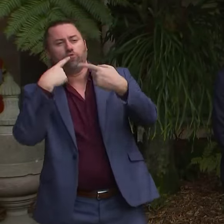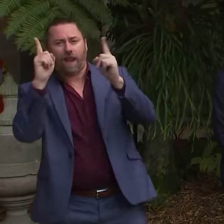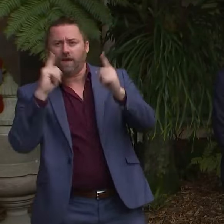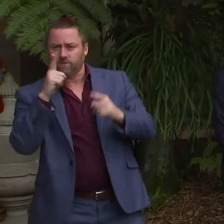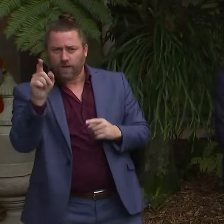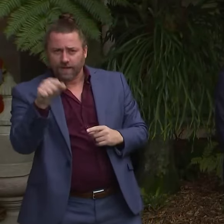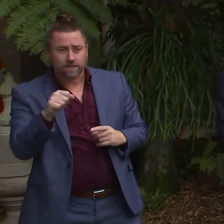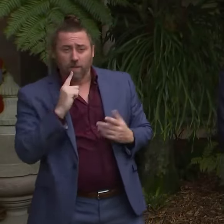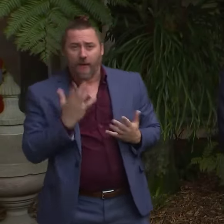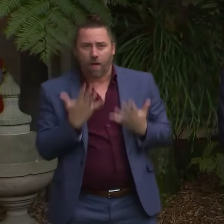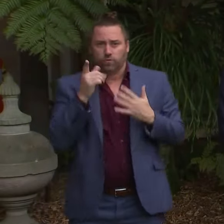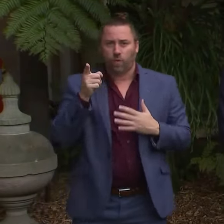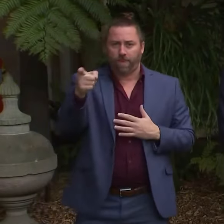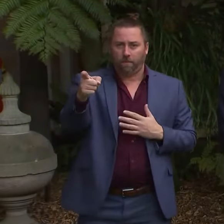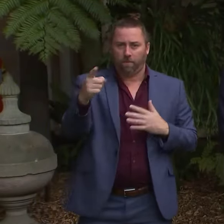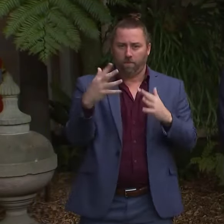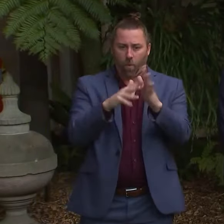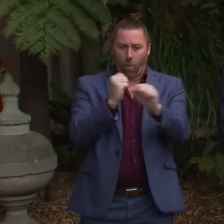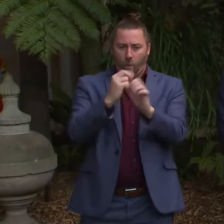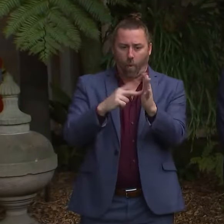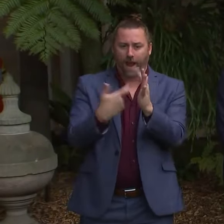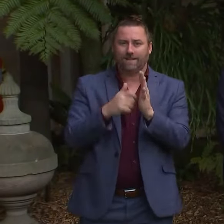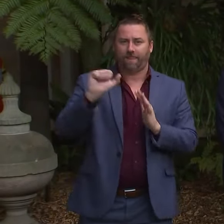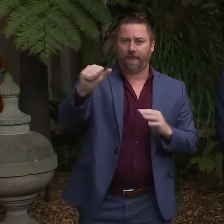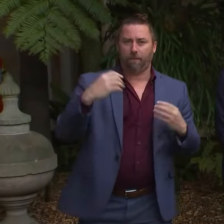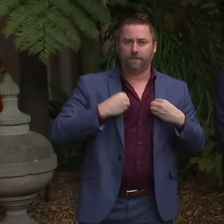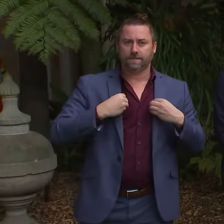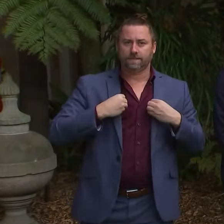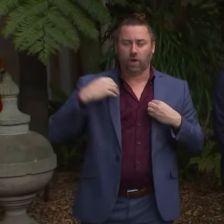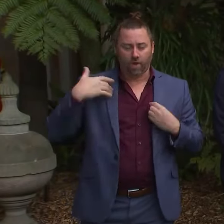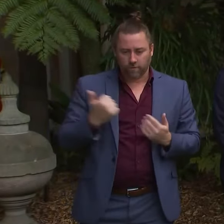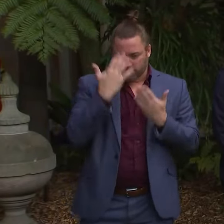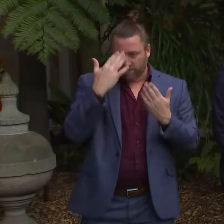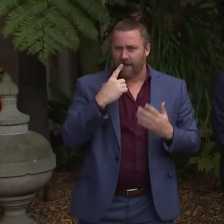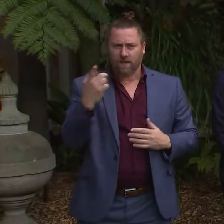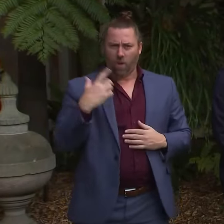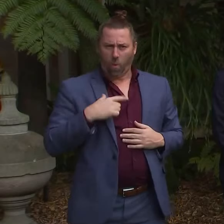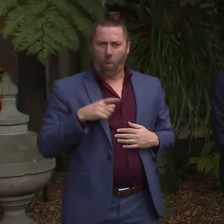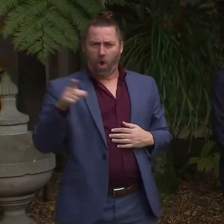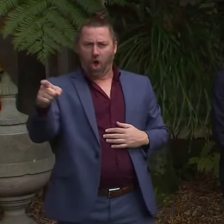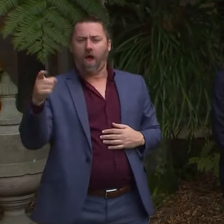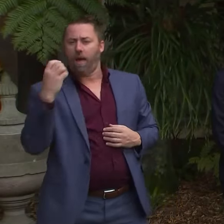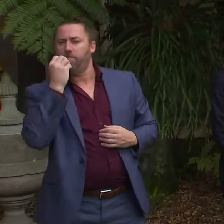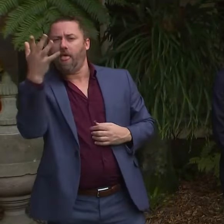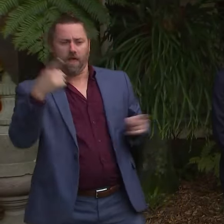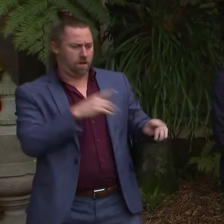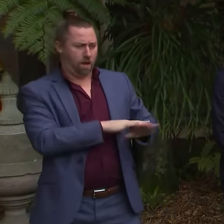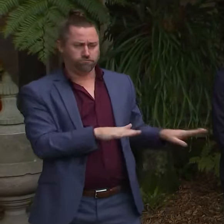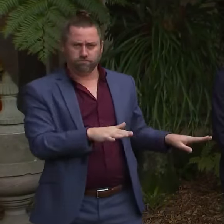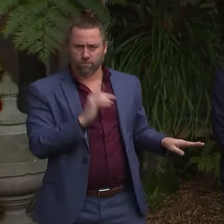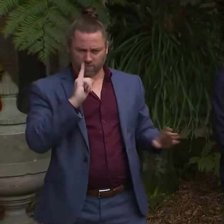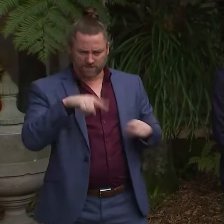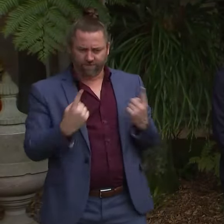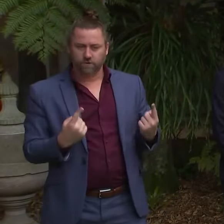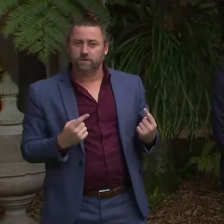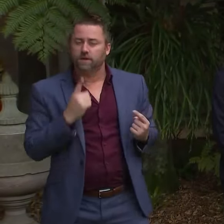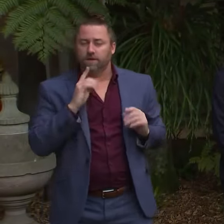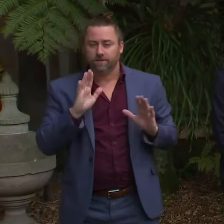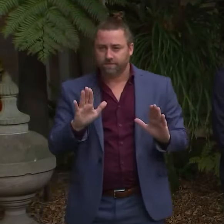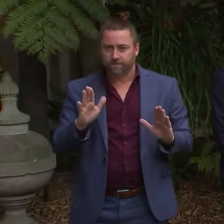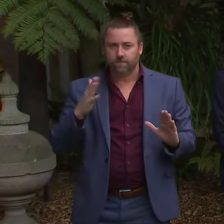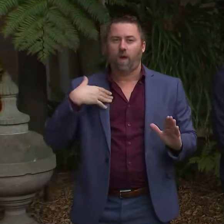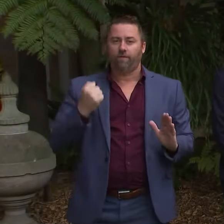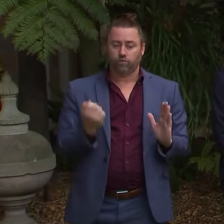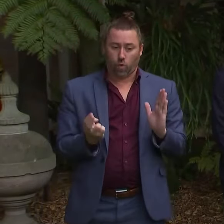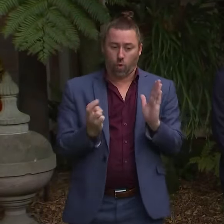Well, that is up to them, though. It's commercial and confidence, because we have to respect, it's commercial and confidence, always respecting